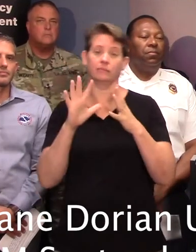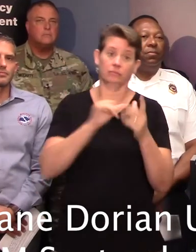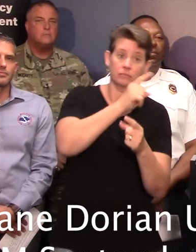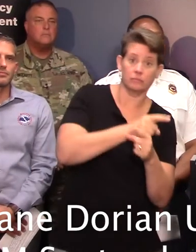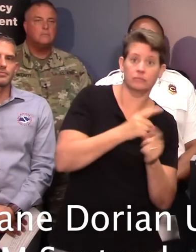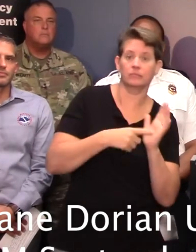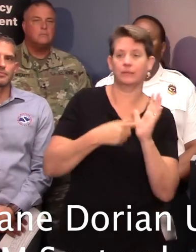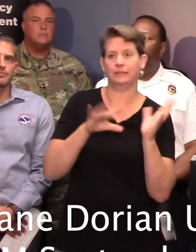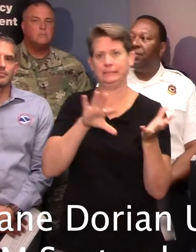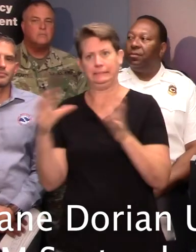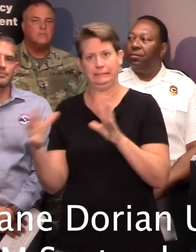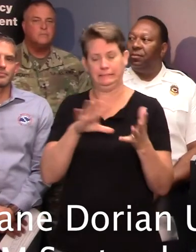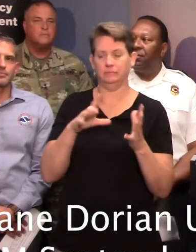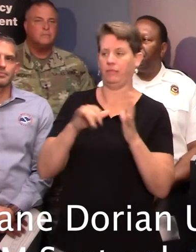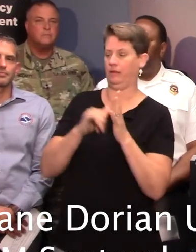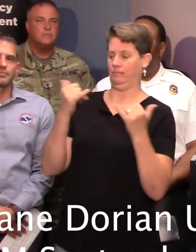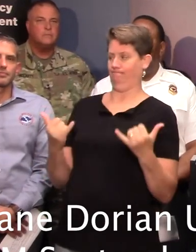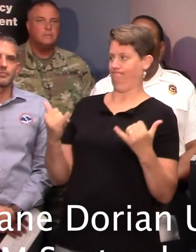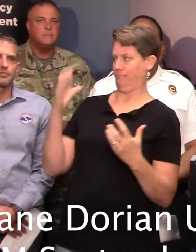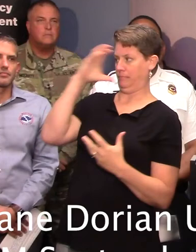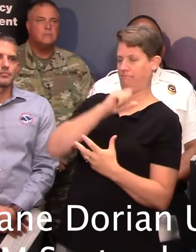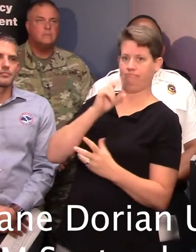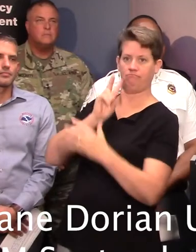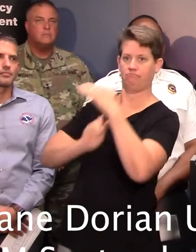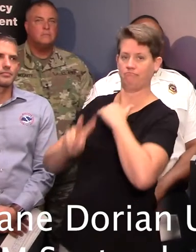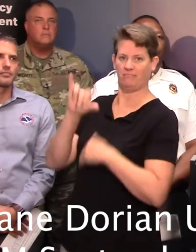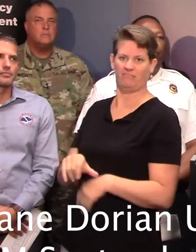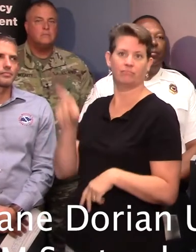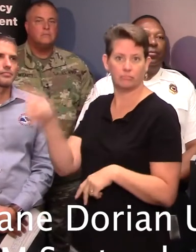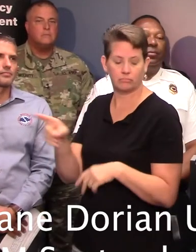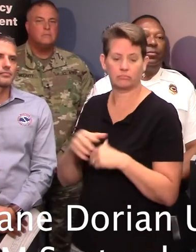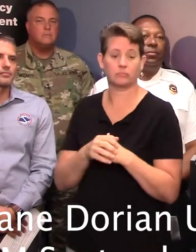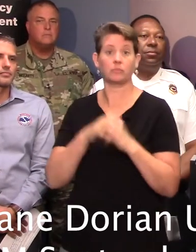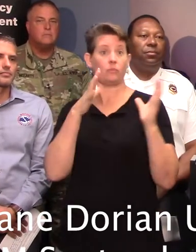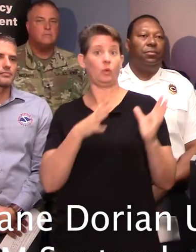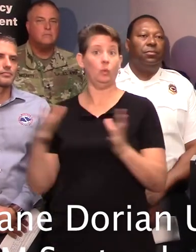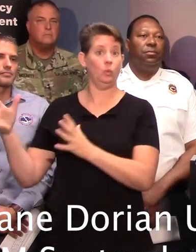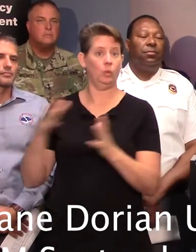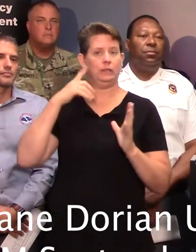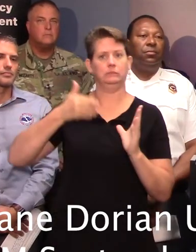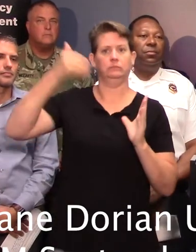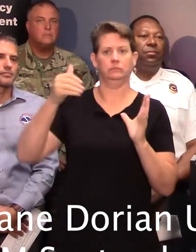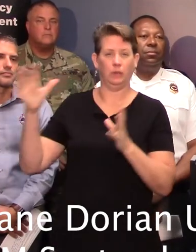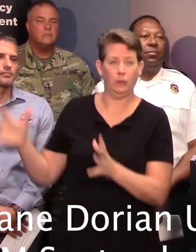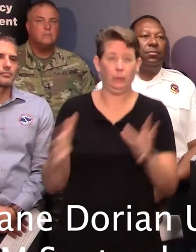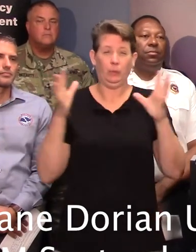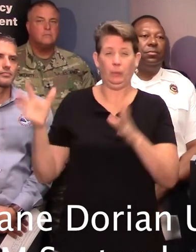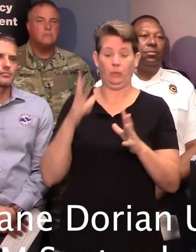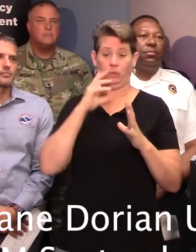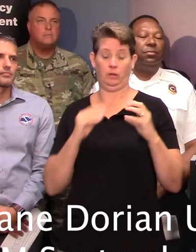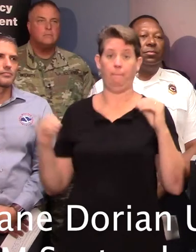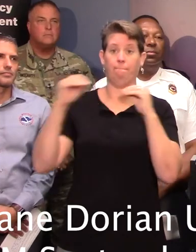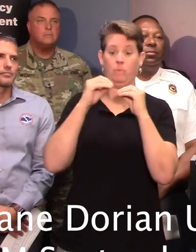but that is the best estimate at this time. The gusts of wind, we have gusts above hurricane,